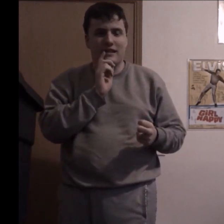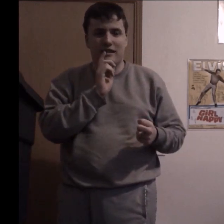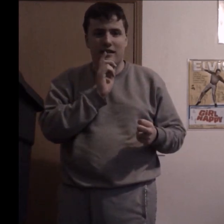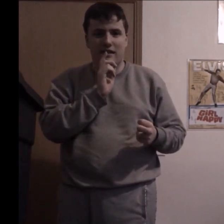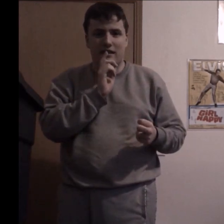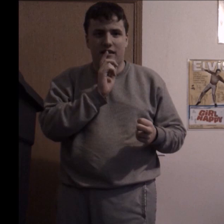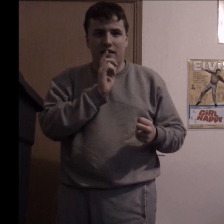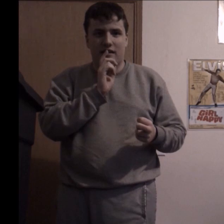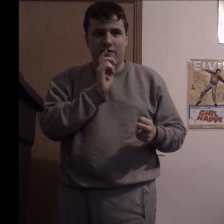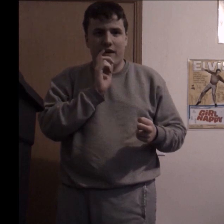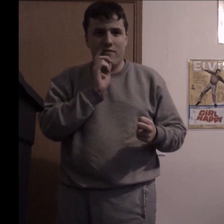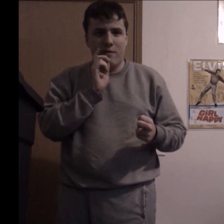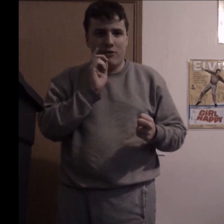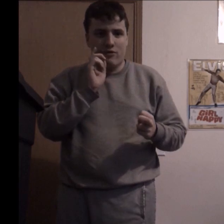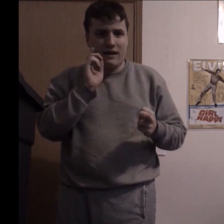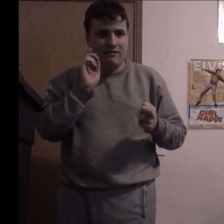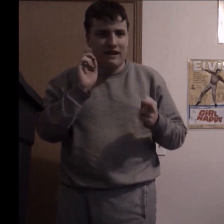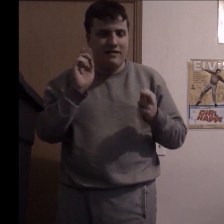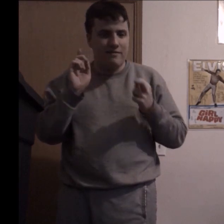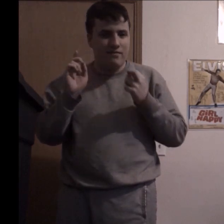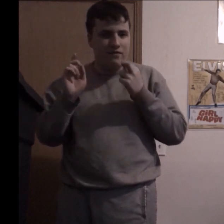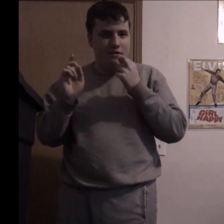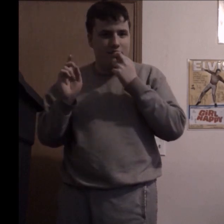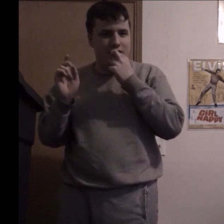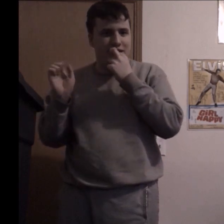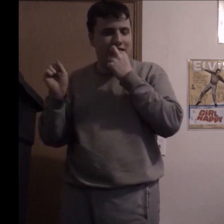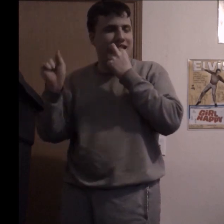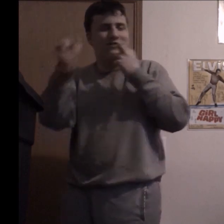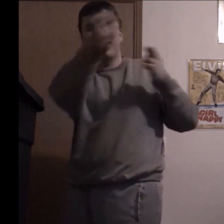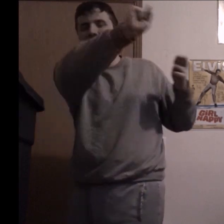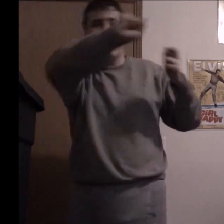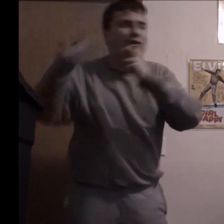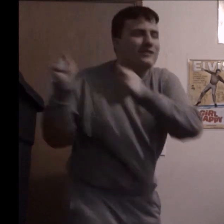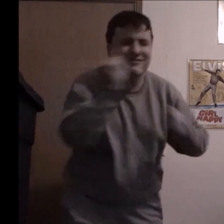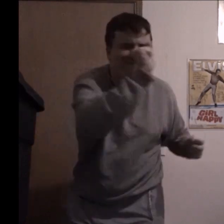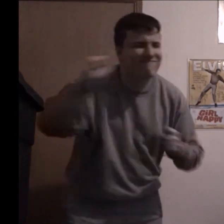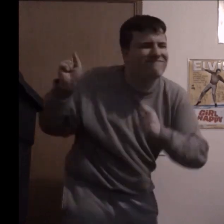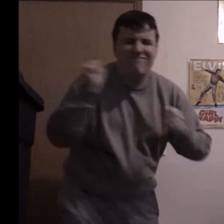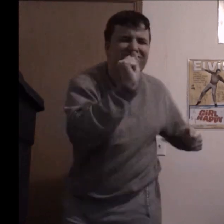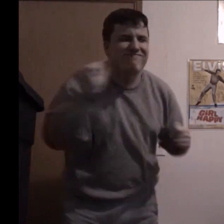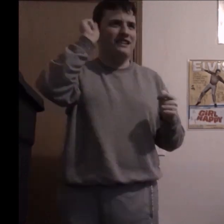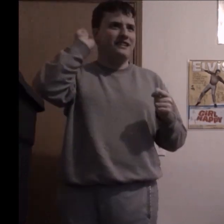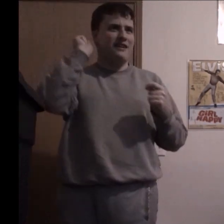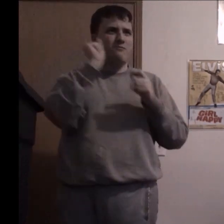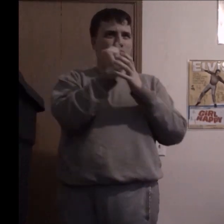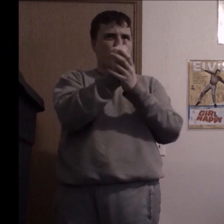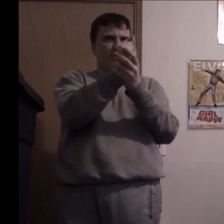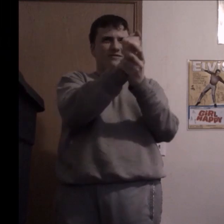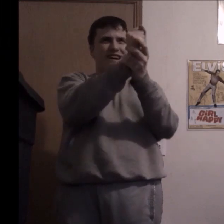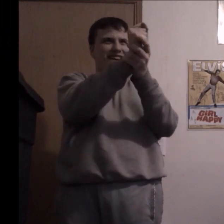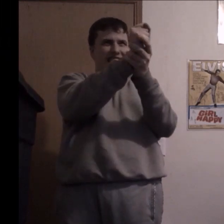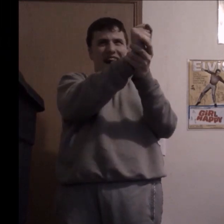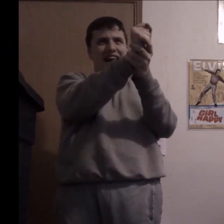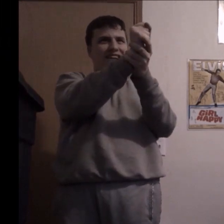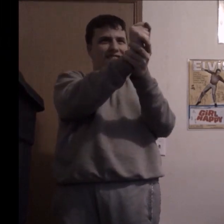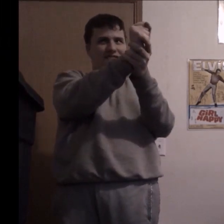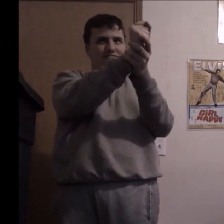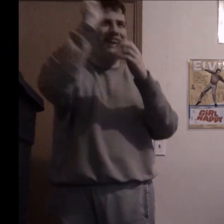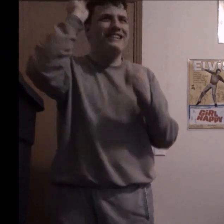If I remember correctly, first you shake your tail. And then I roll my eyes. And